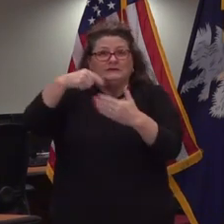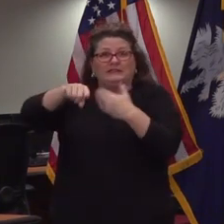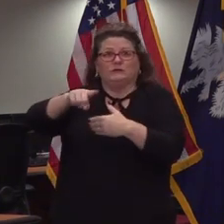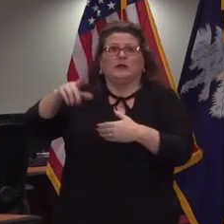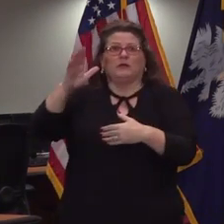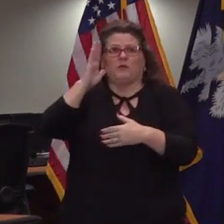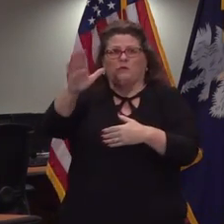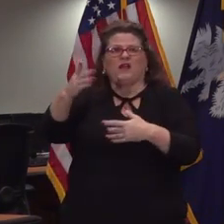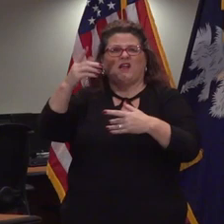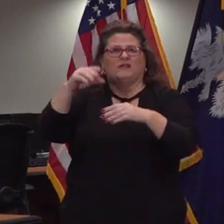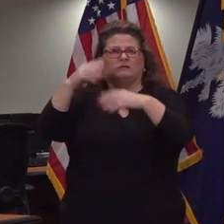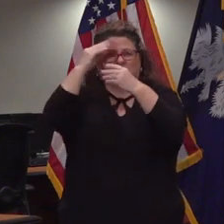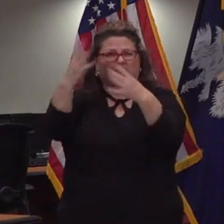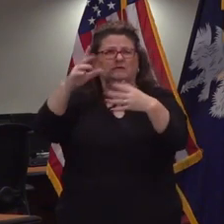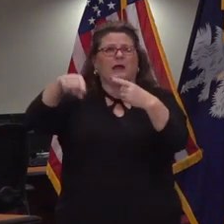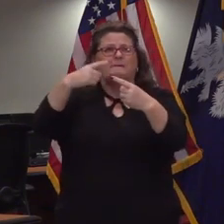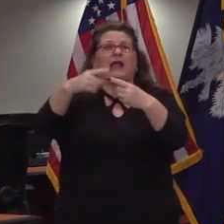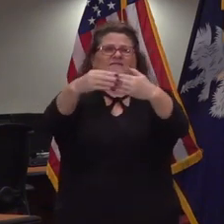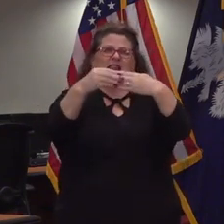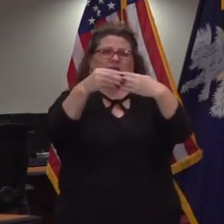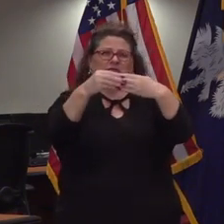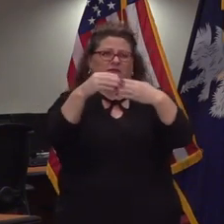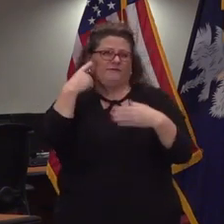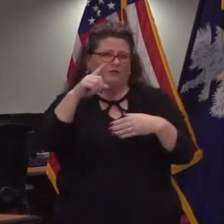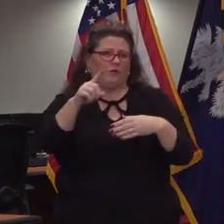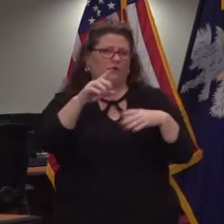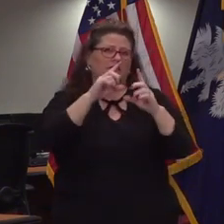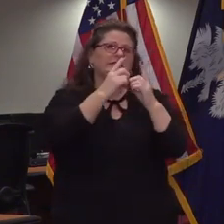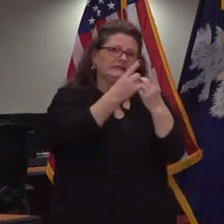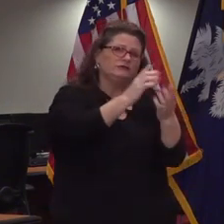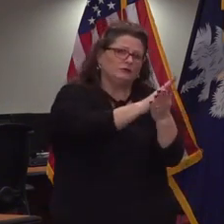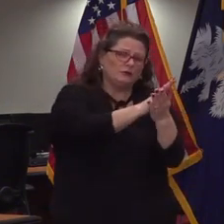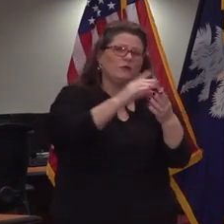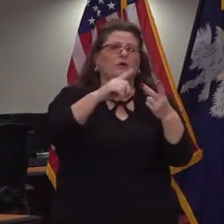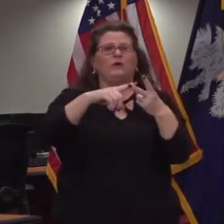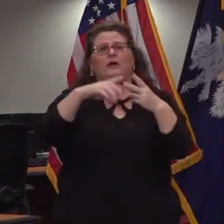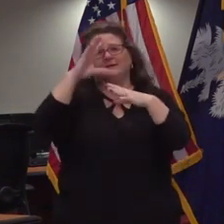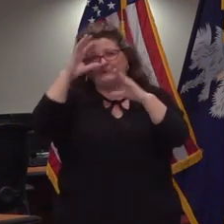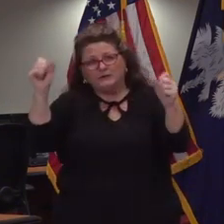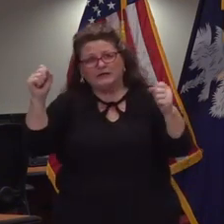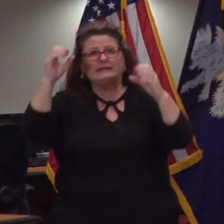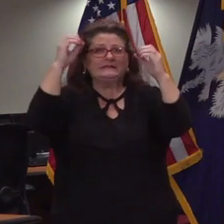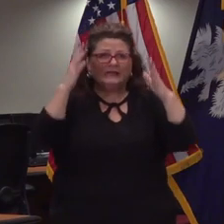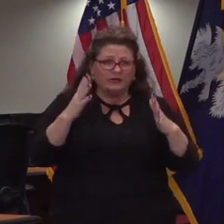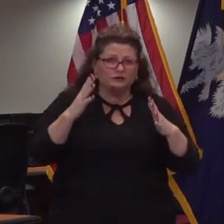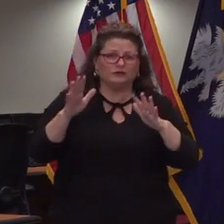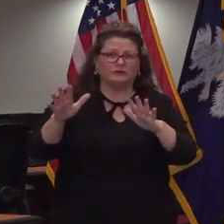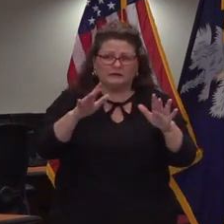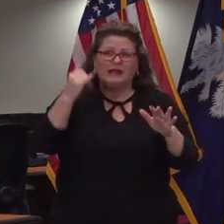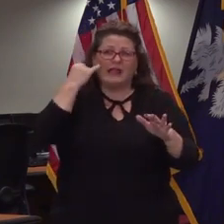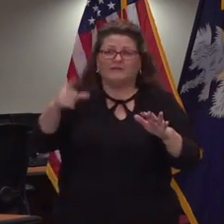is flexibility for the districts and for the superintendent and others involved the teachers to allow for special